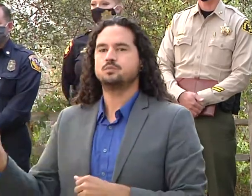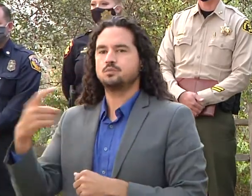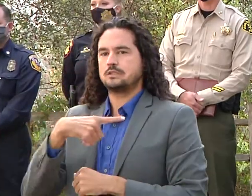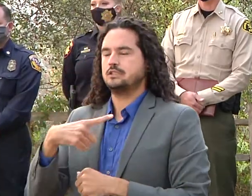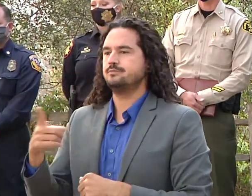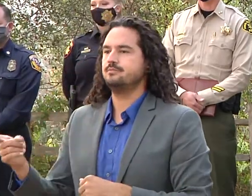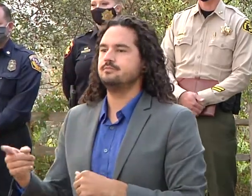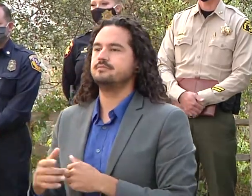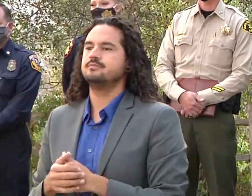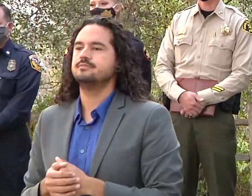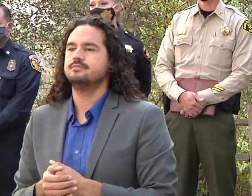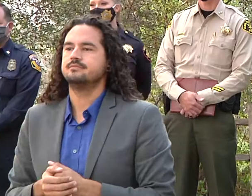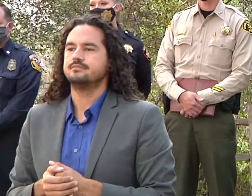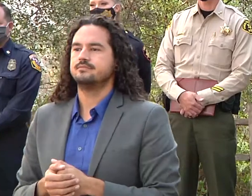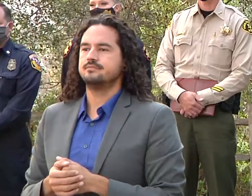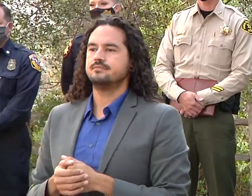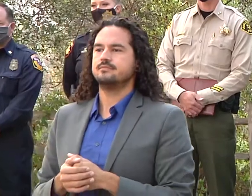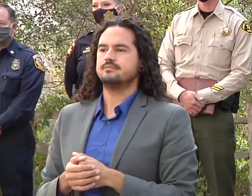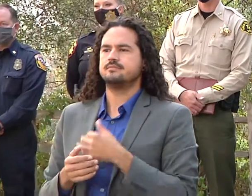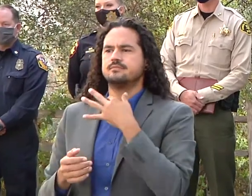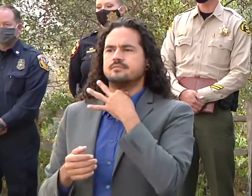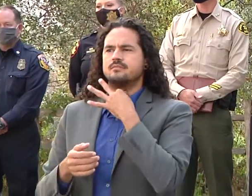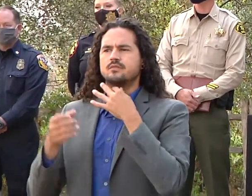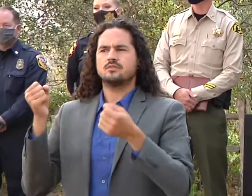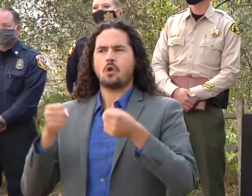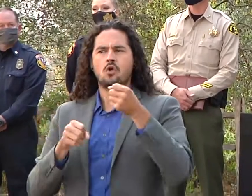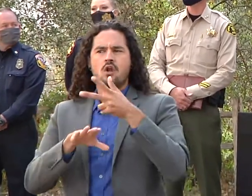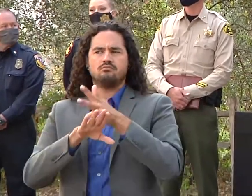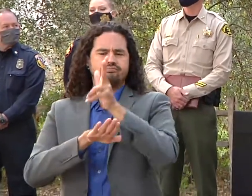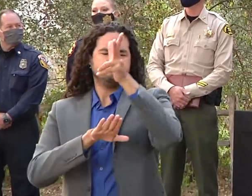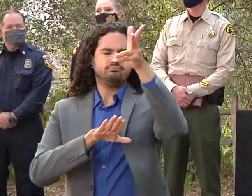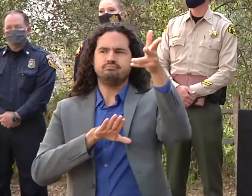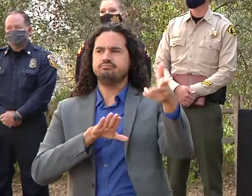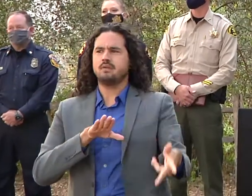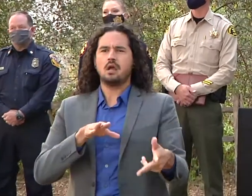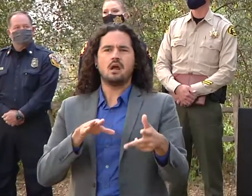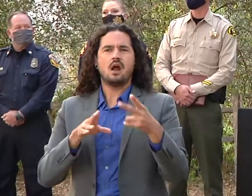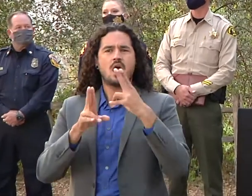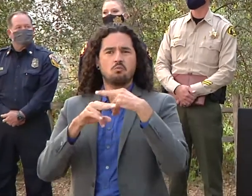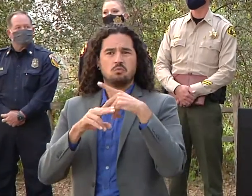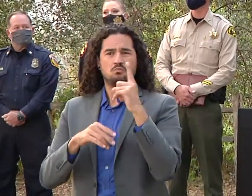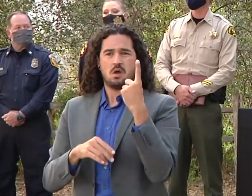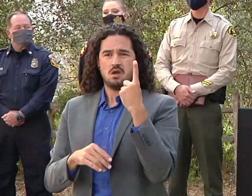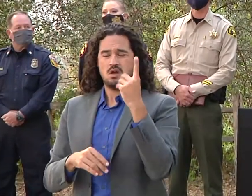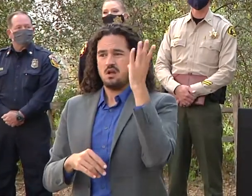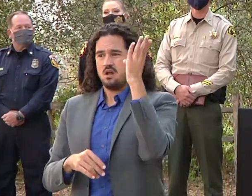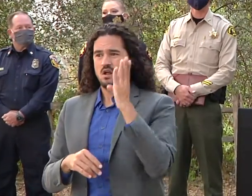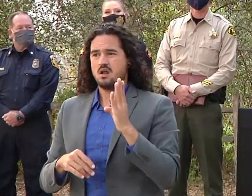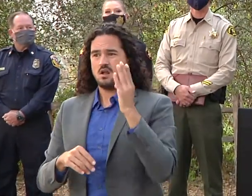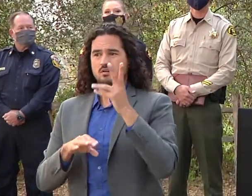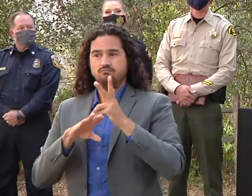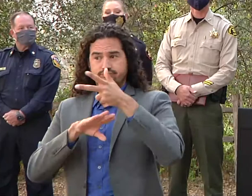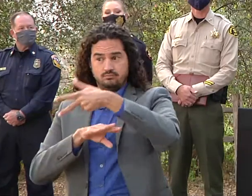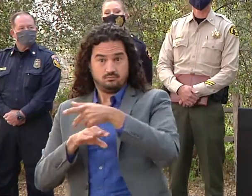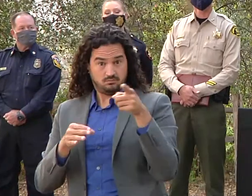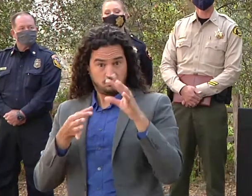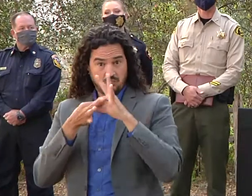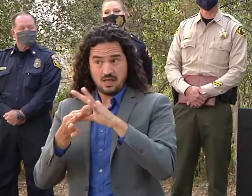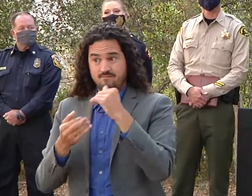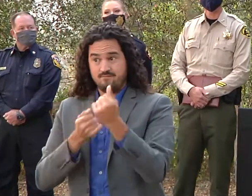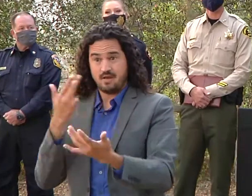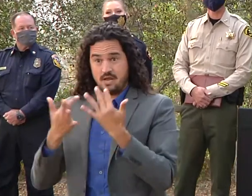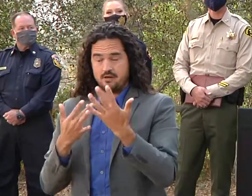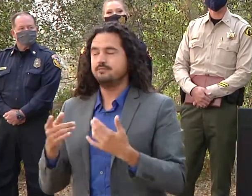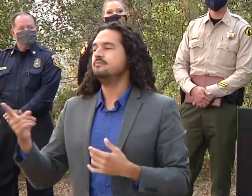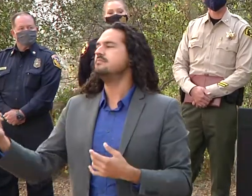the car that went off the cliff on the highway 1 gray was that at all fire connected or so the question was related